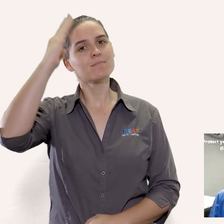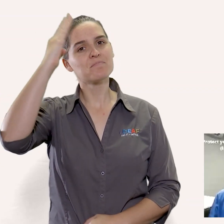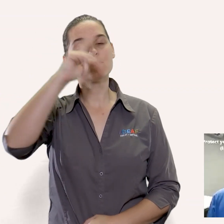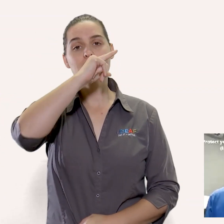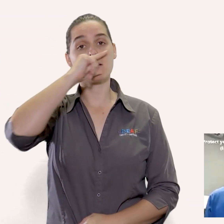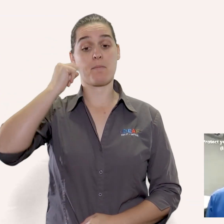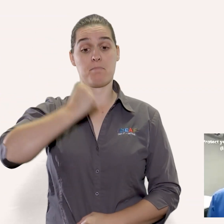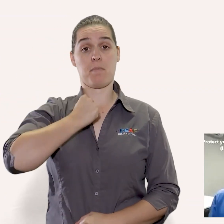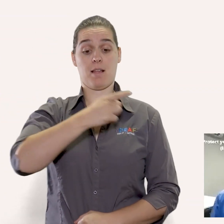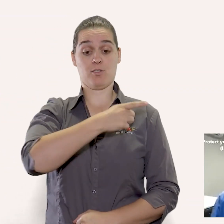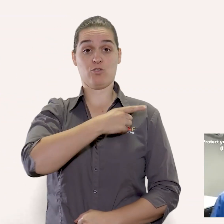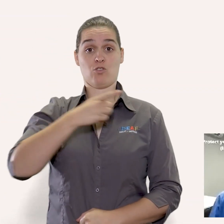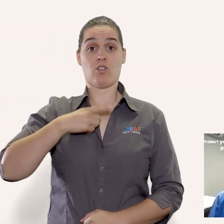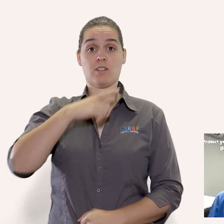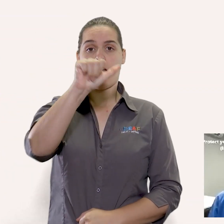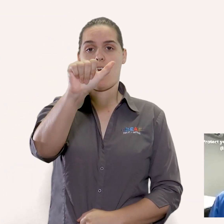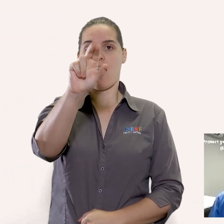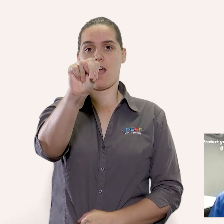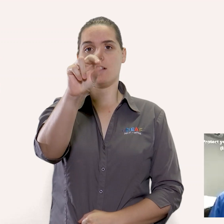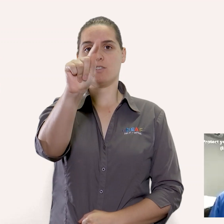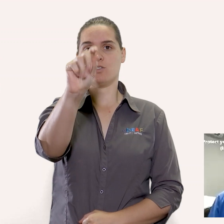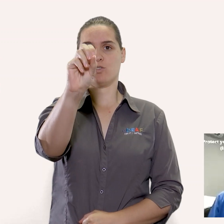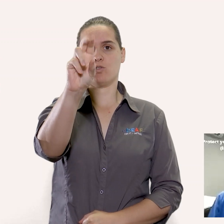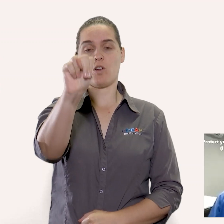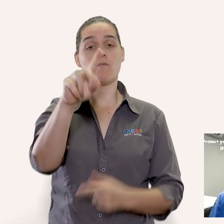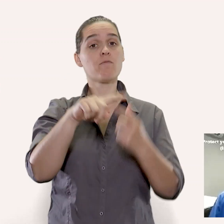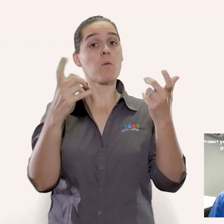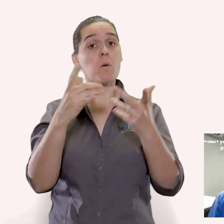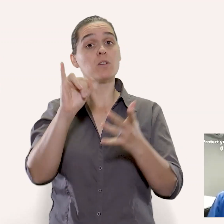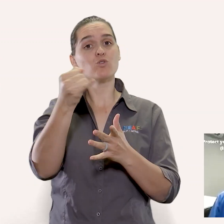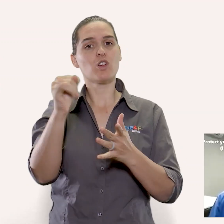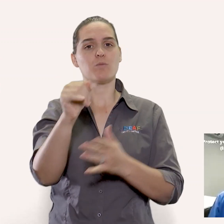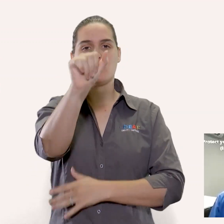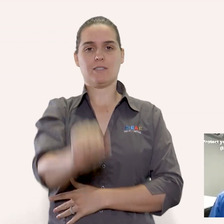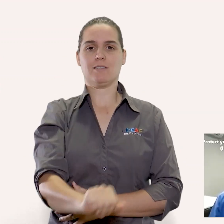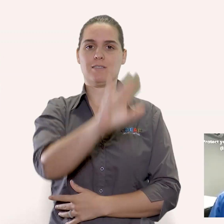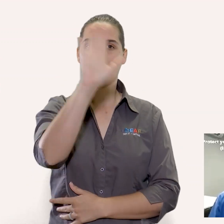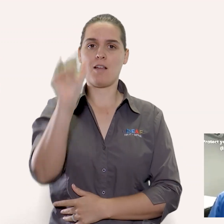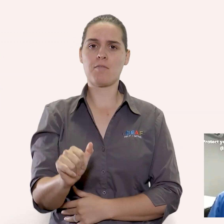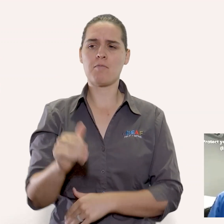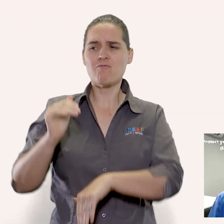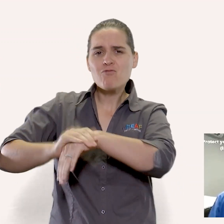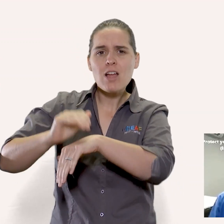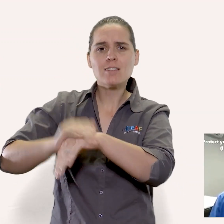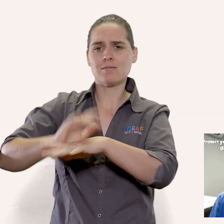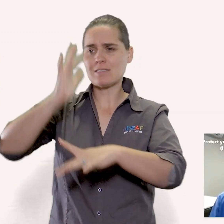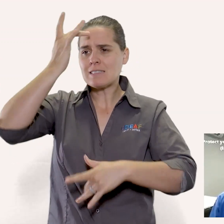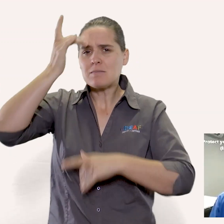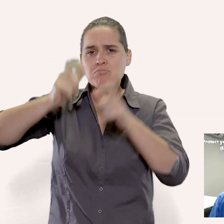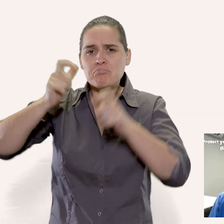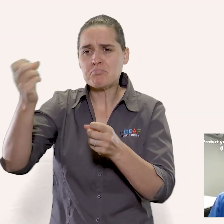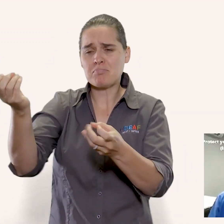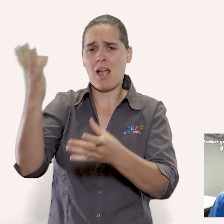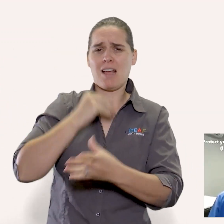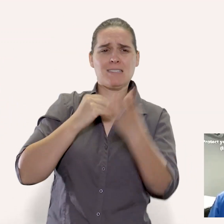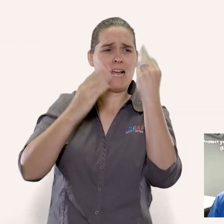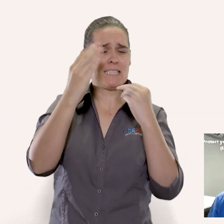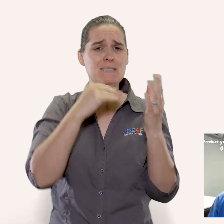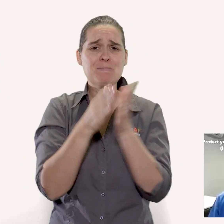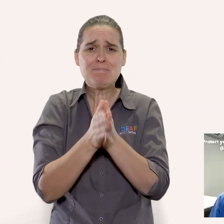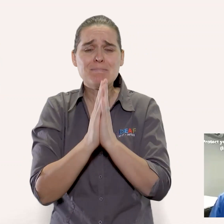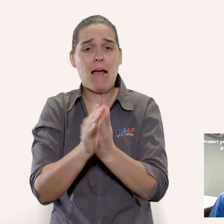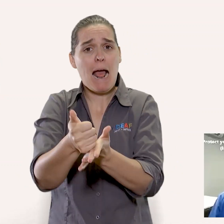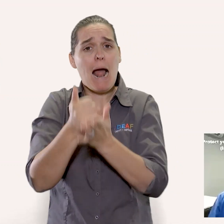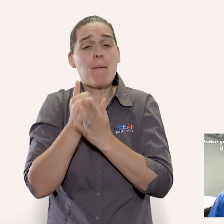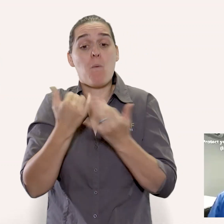hi there this is dr. Anton from Johannesburg South Africa many of my friends and patients have asked me to do a video about viral